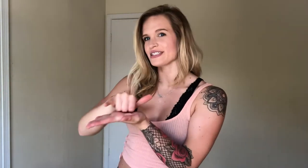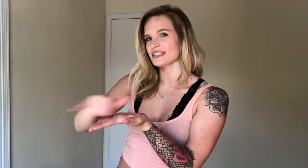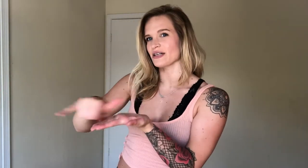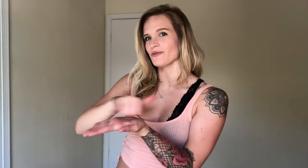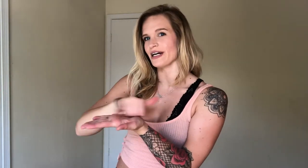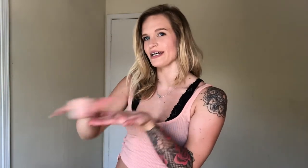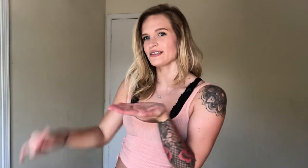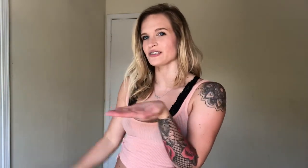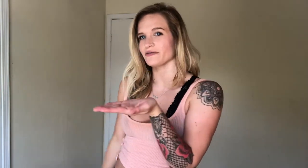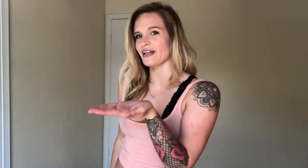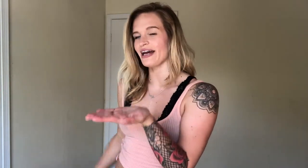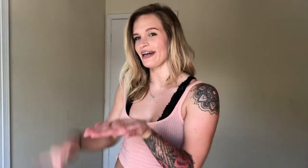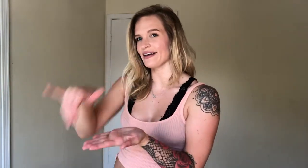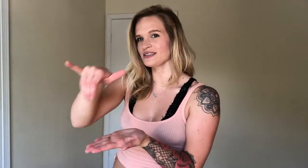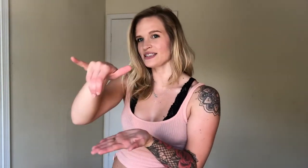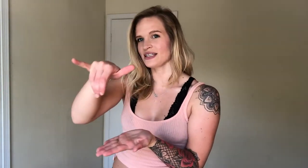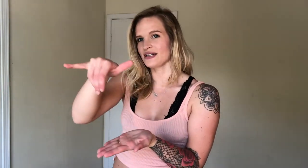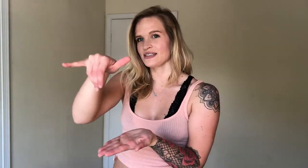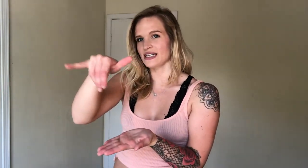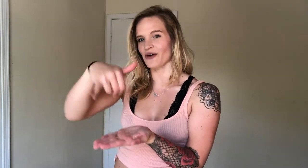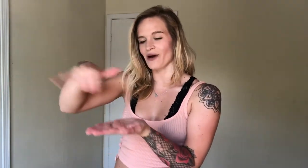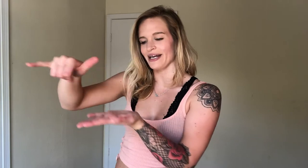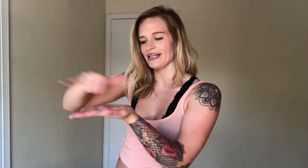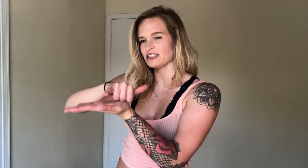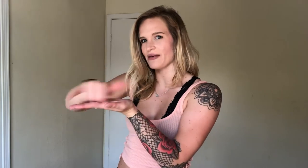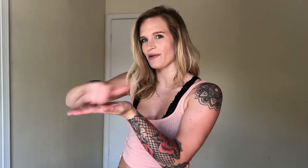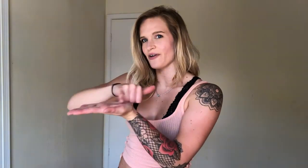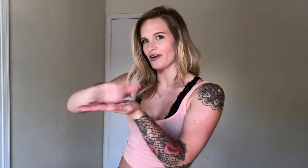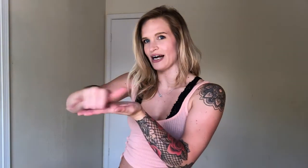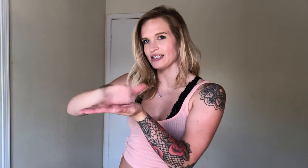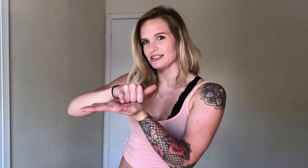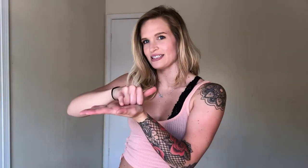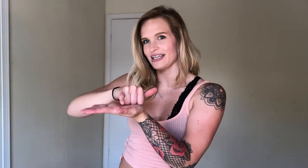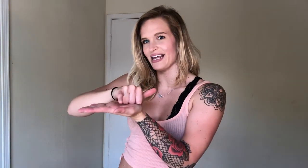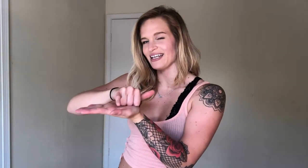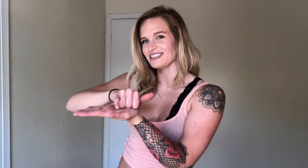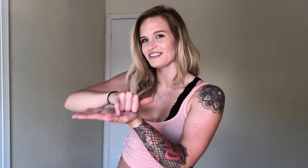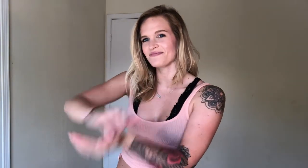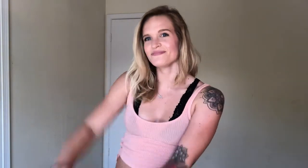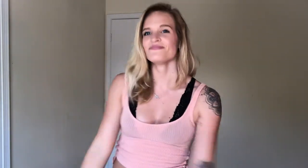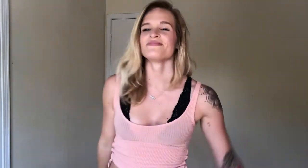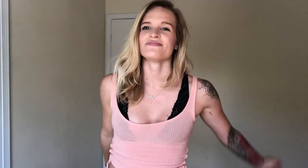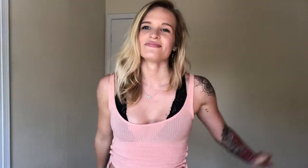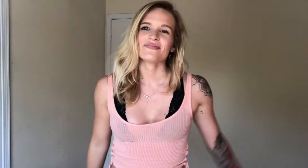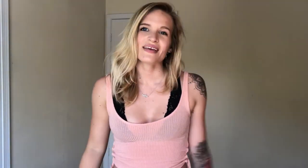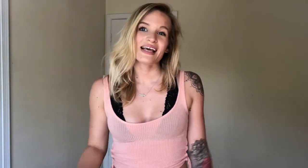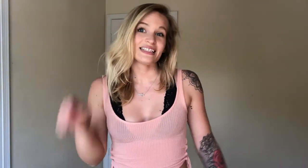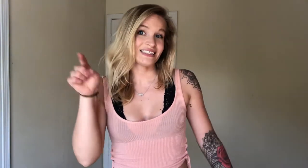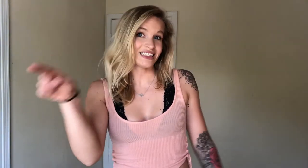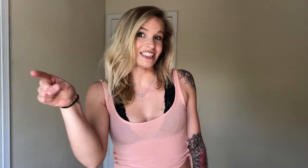the subway. So a flat hand. Take a Y hand shape, go across like that. But she